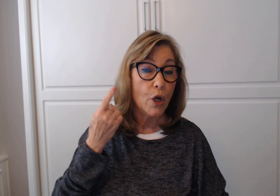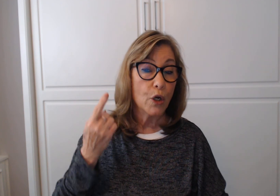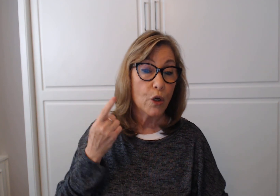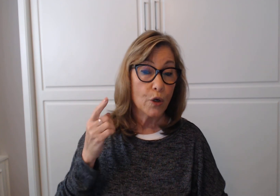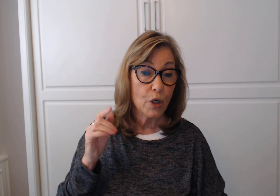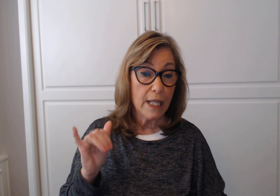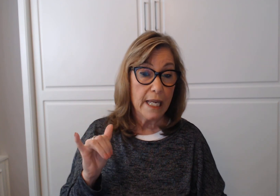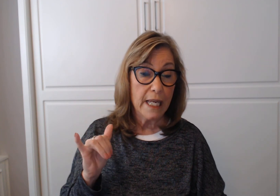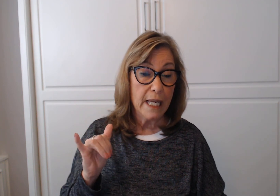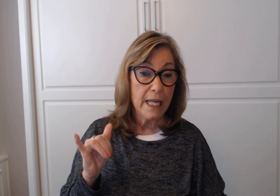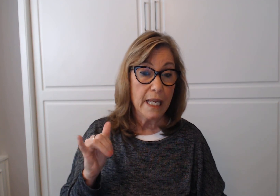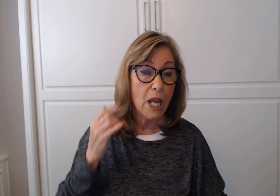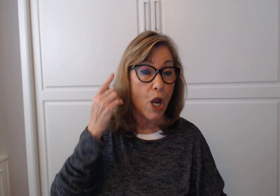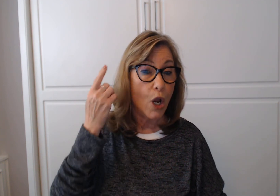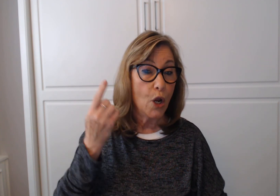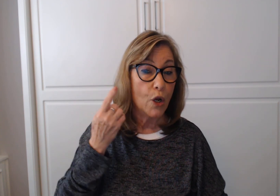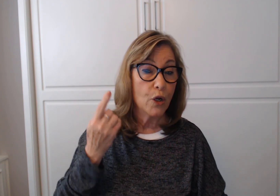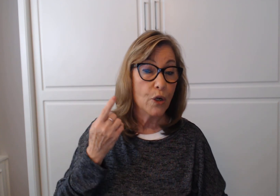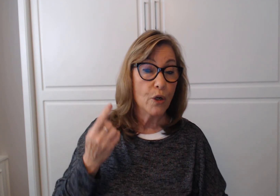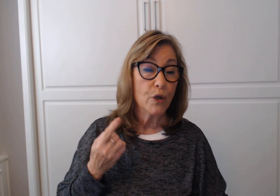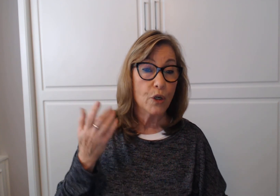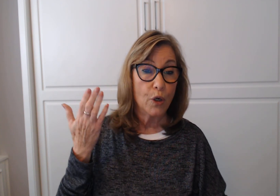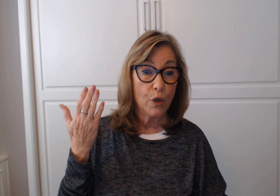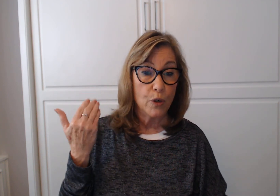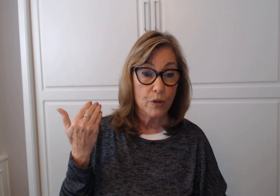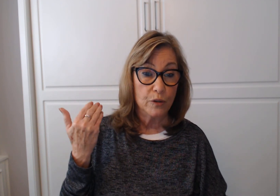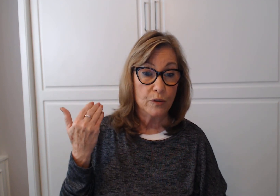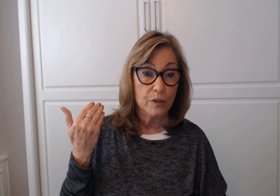Curled. Curlers.